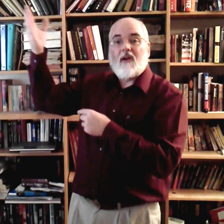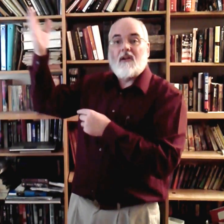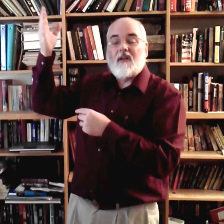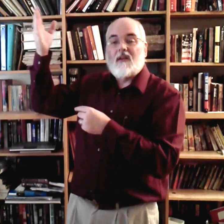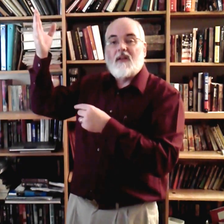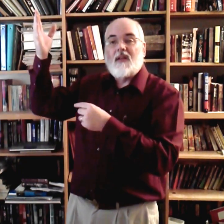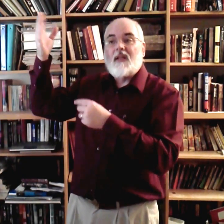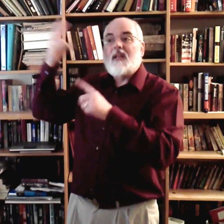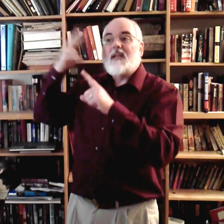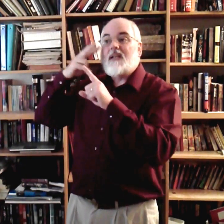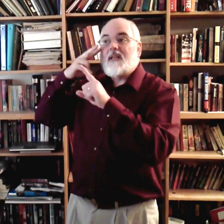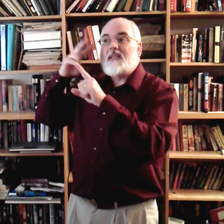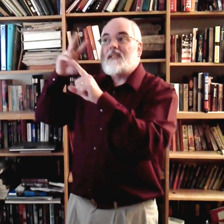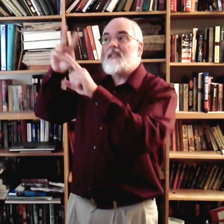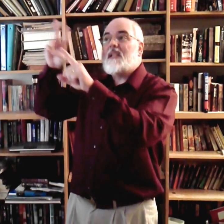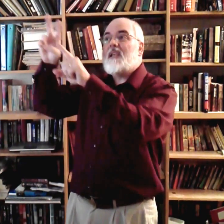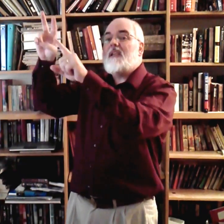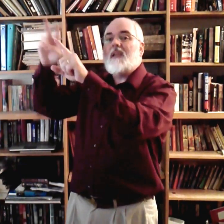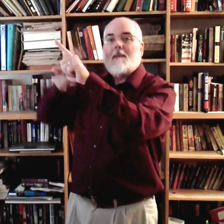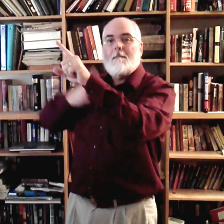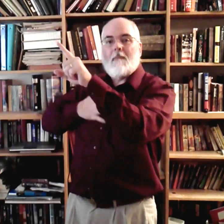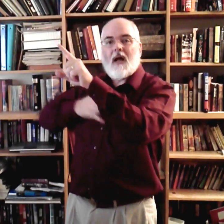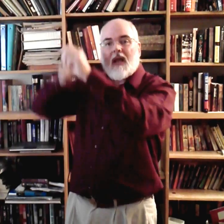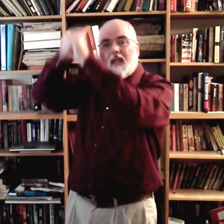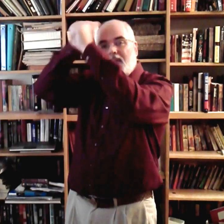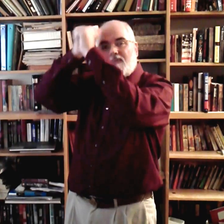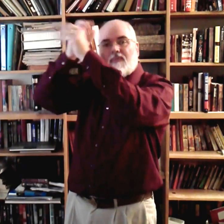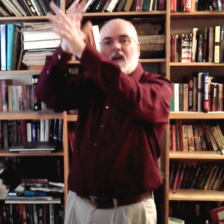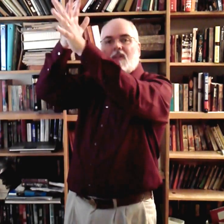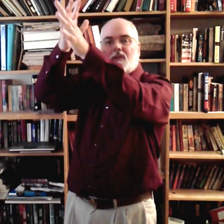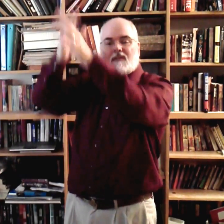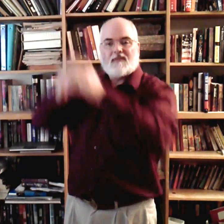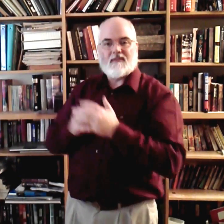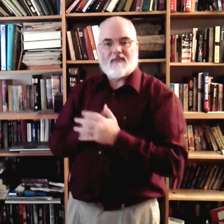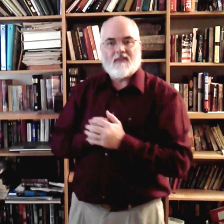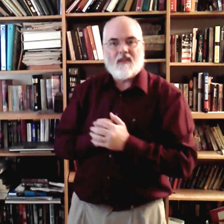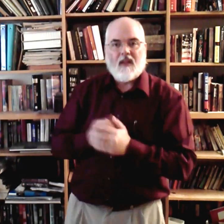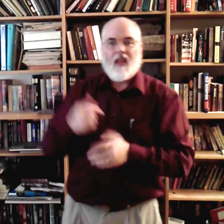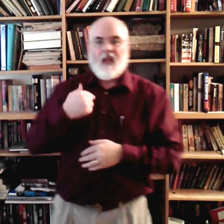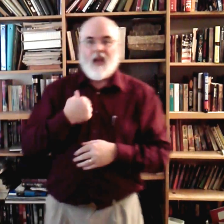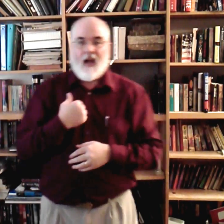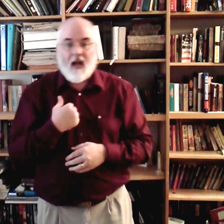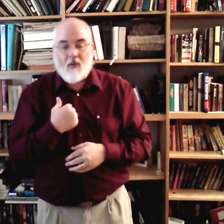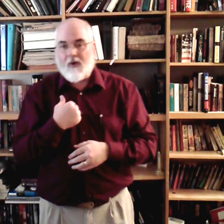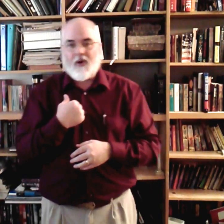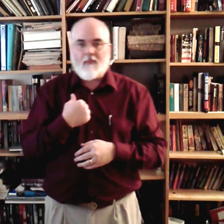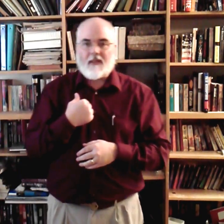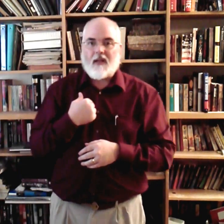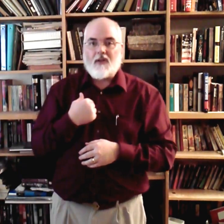to see my Father. I. We've already talked about that.